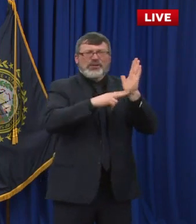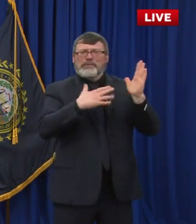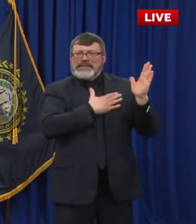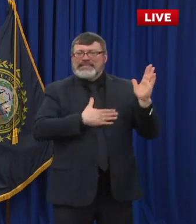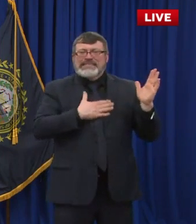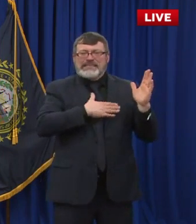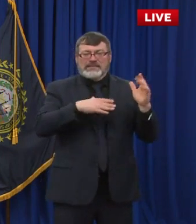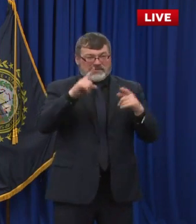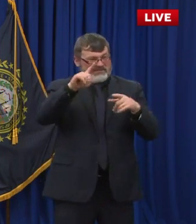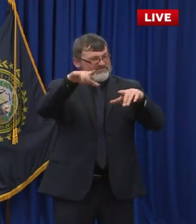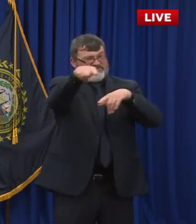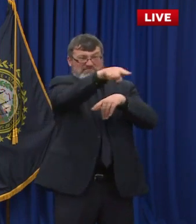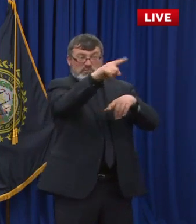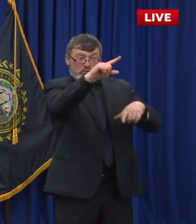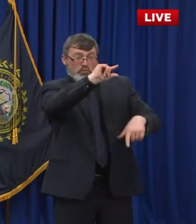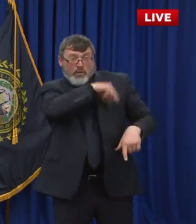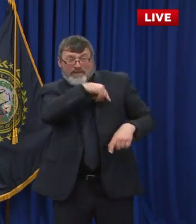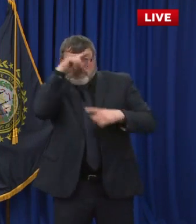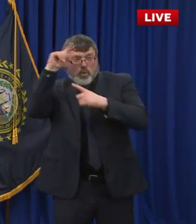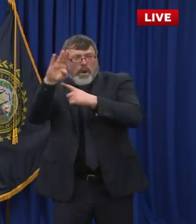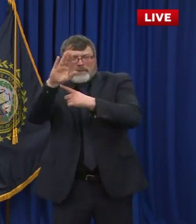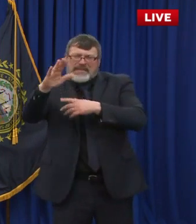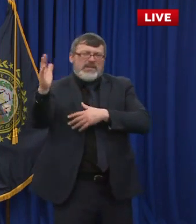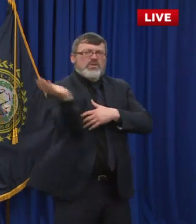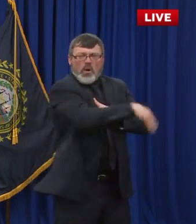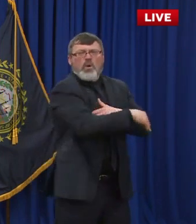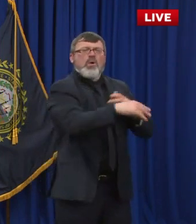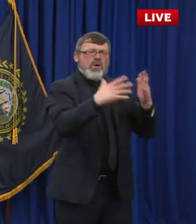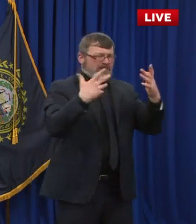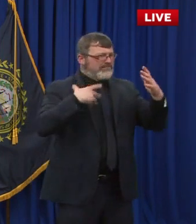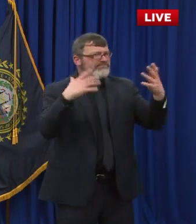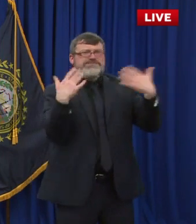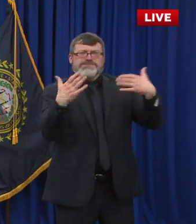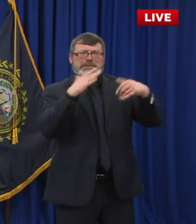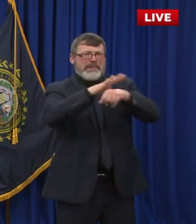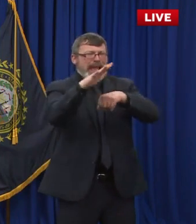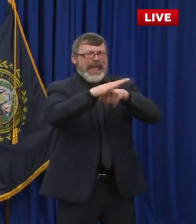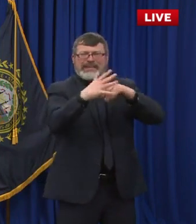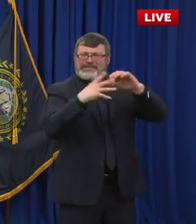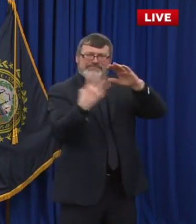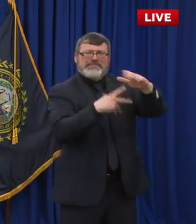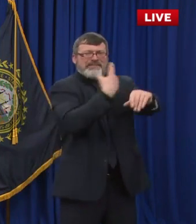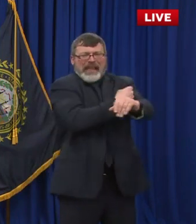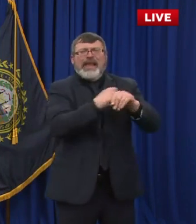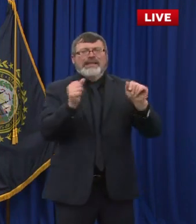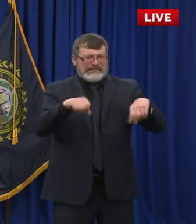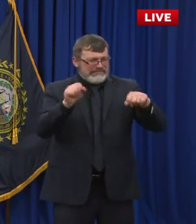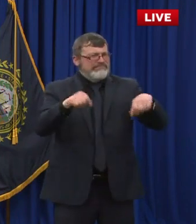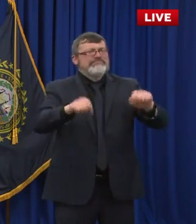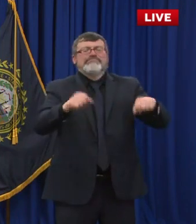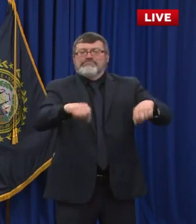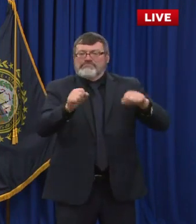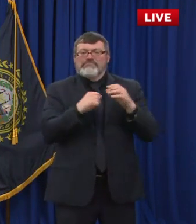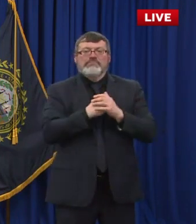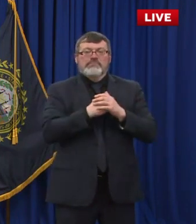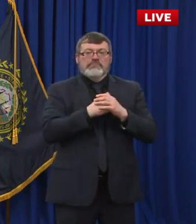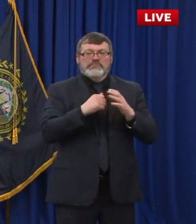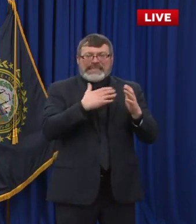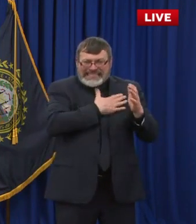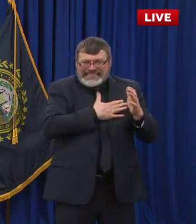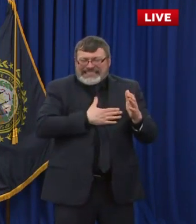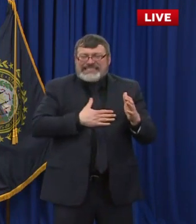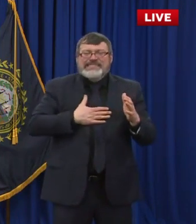keep moving people up by the thousands. Every week we're moving more and more people that were scheduled in April. They're getting moved up. So pick up the phone because we're probably calling